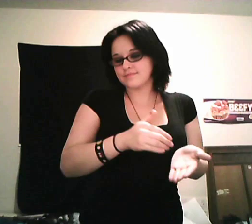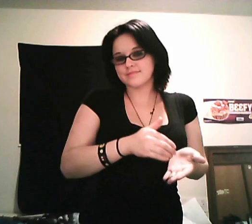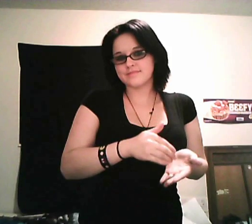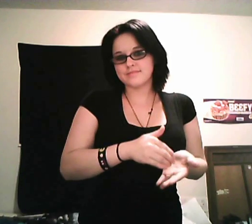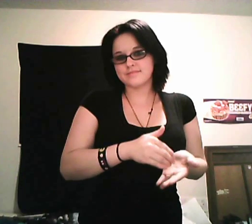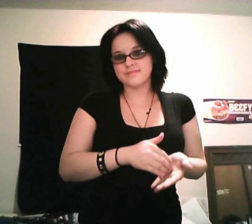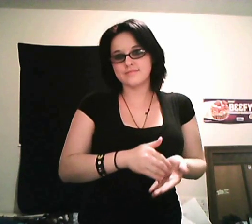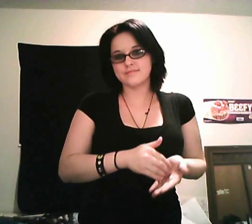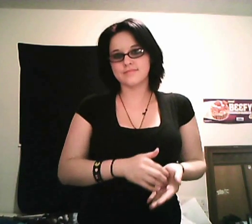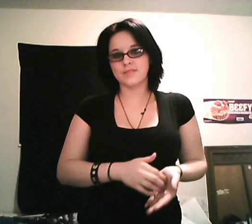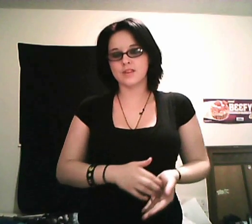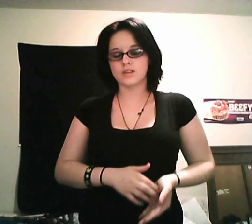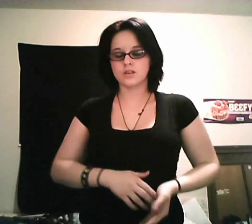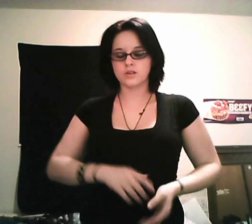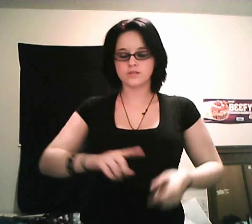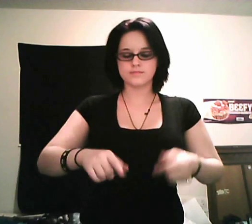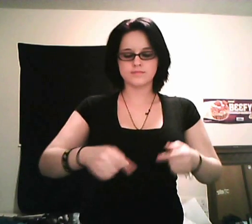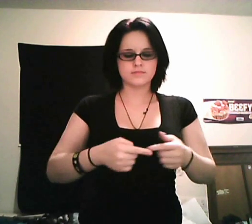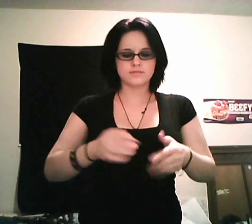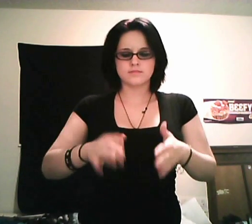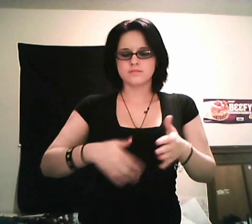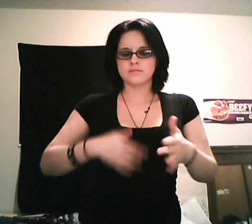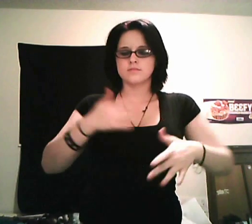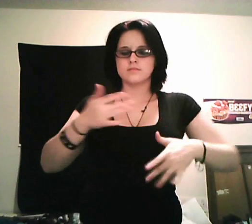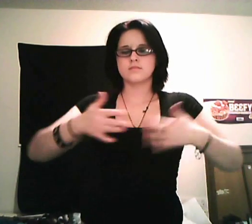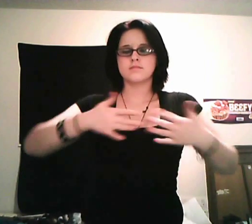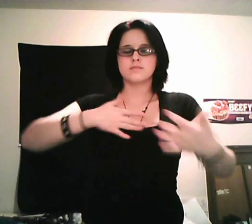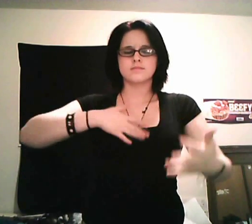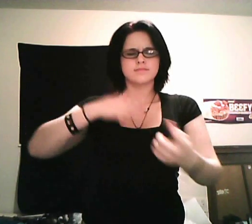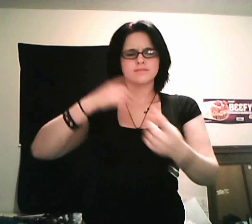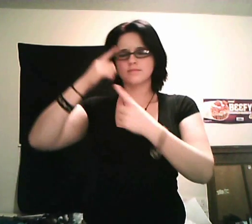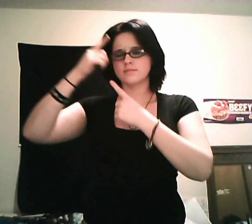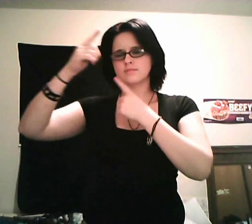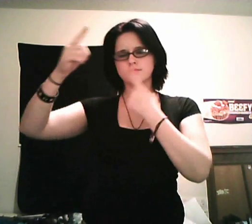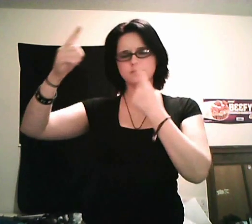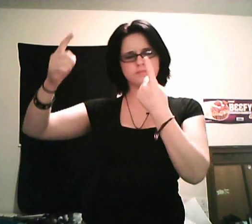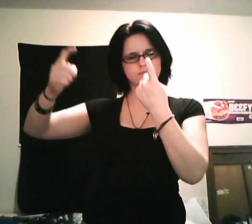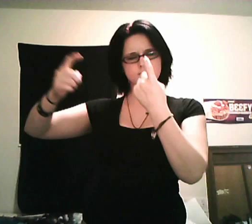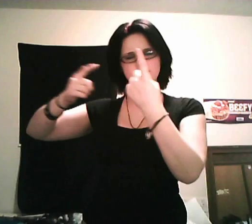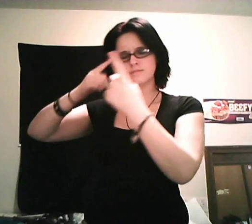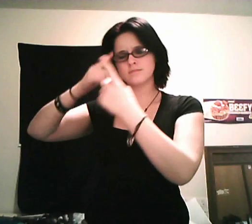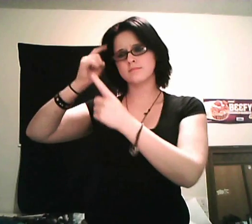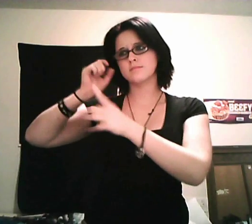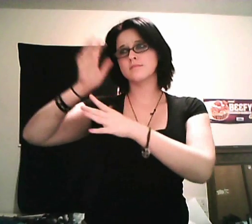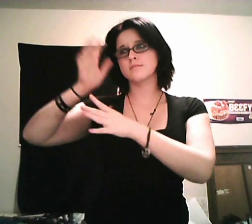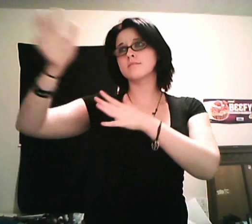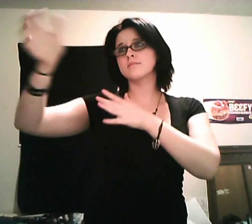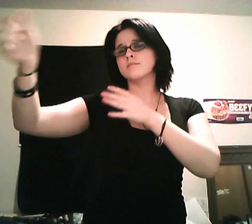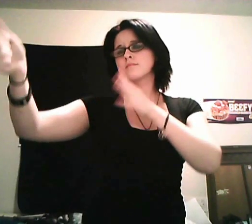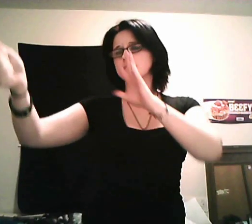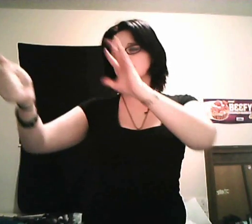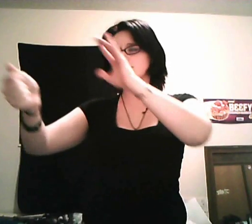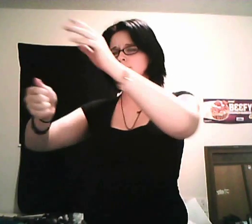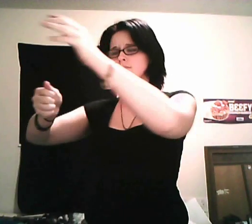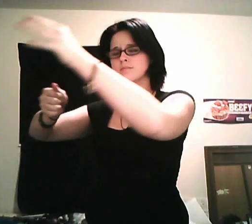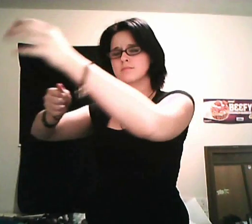When it feels like my dreams are so far